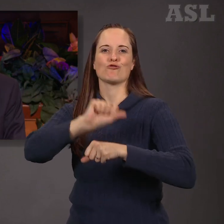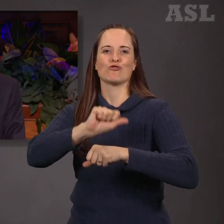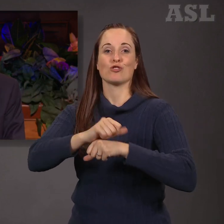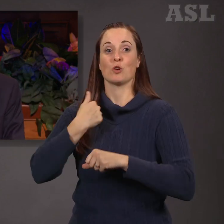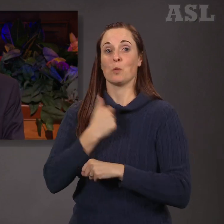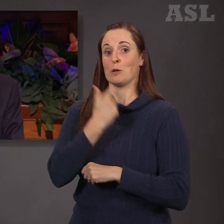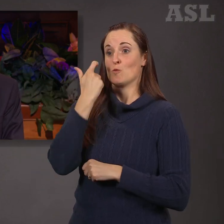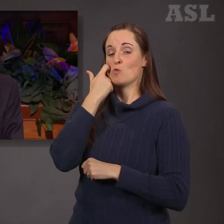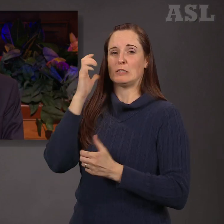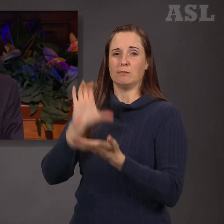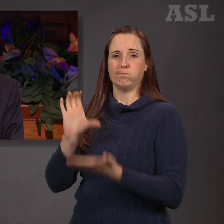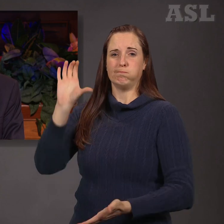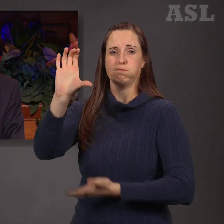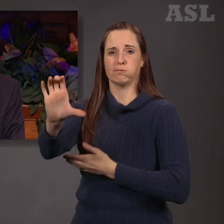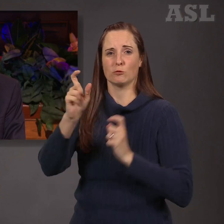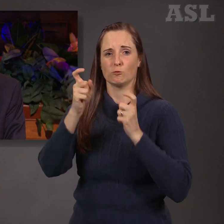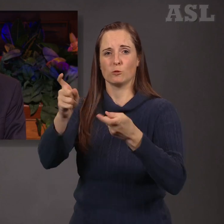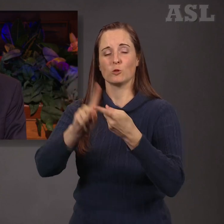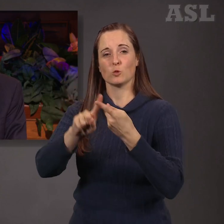Nations World Food Program.